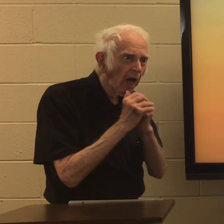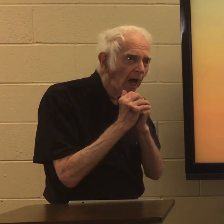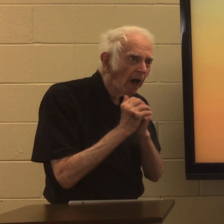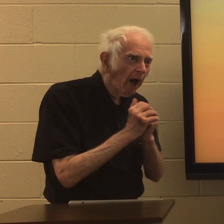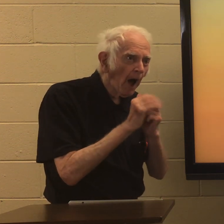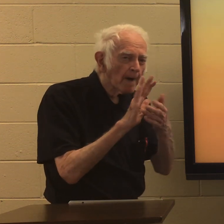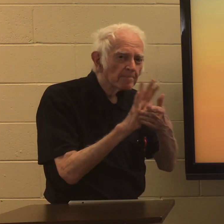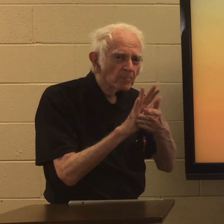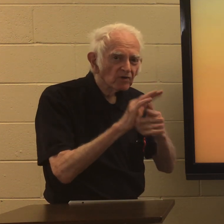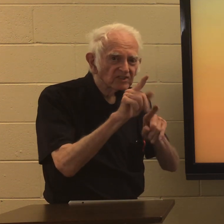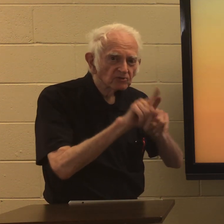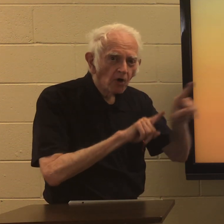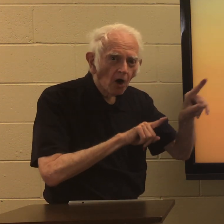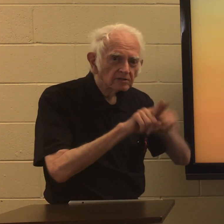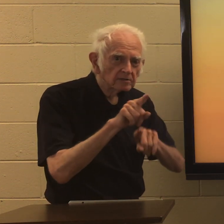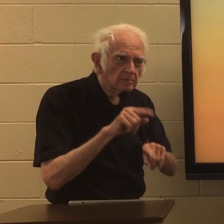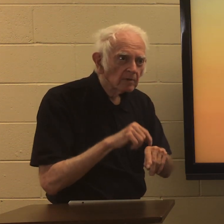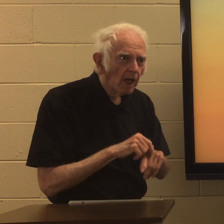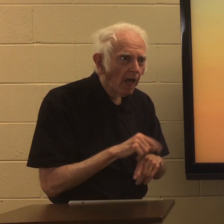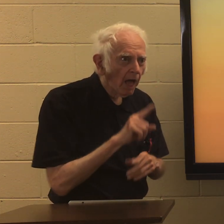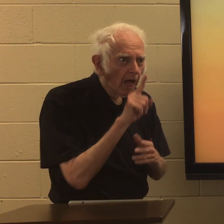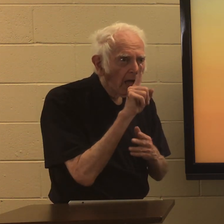worship movie stars.